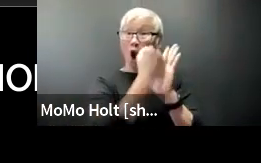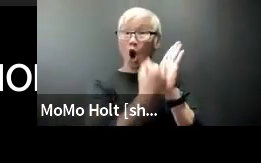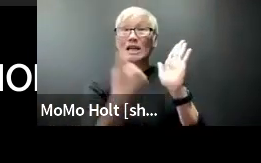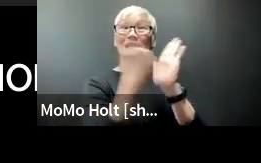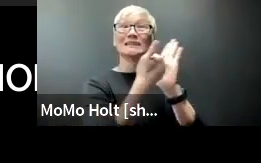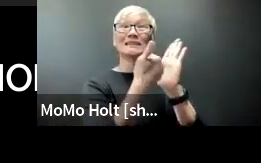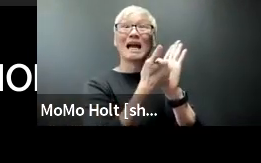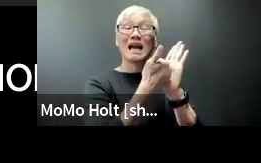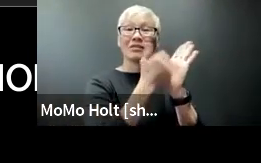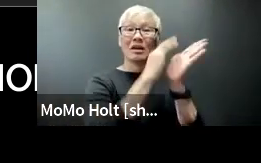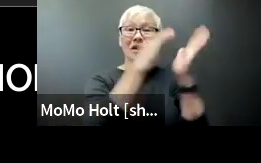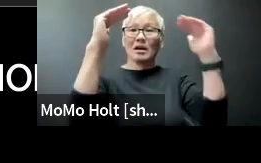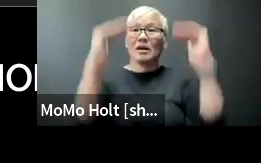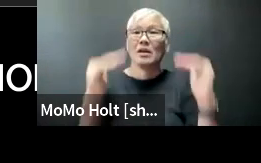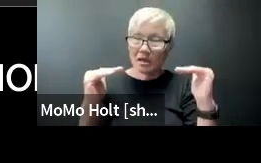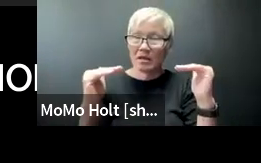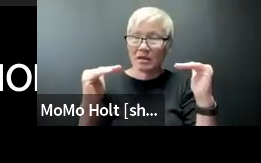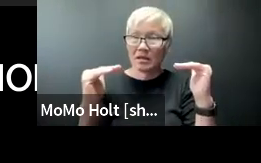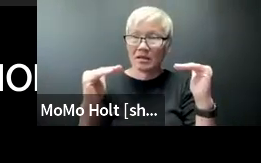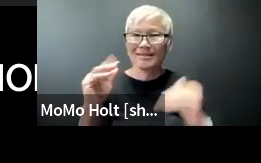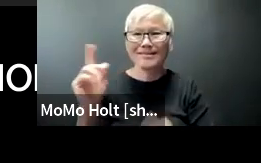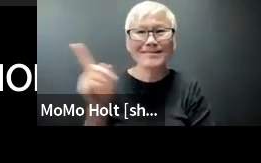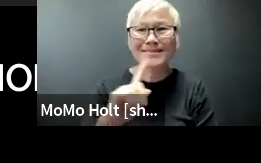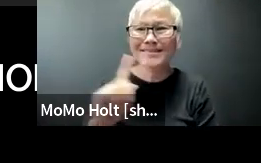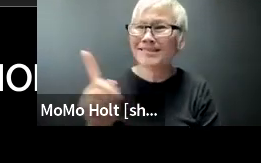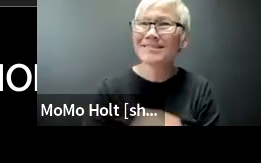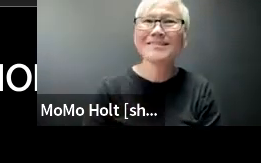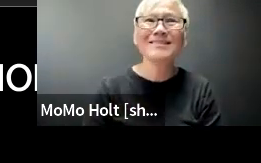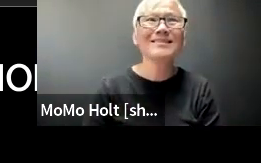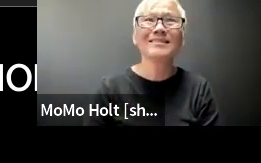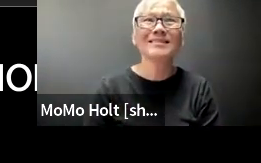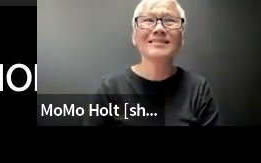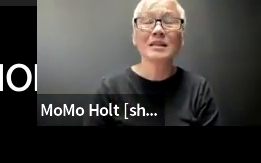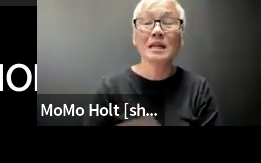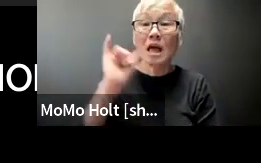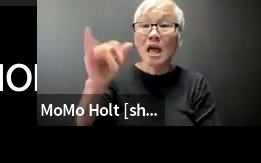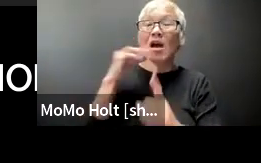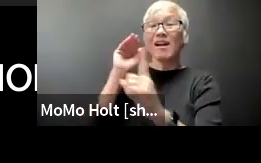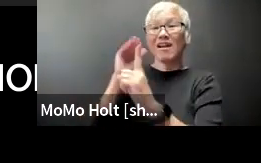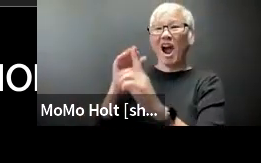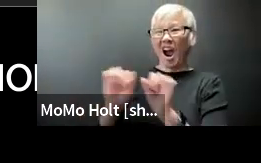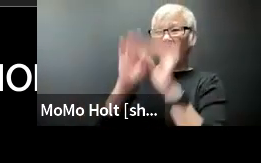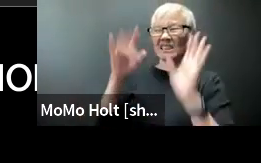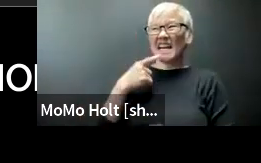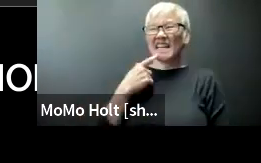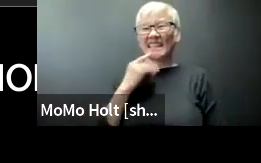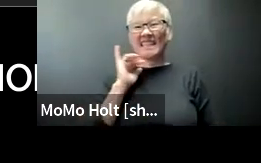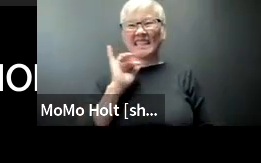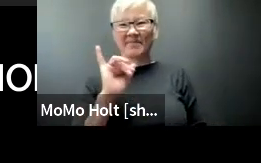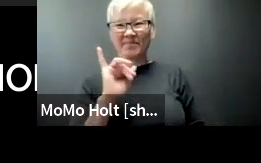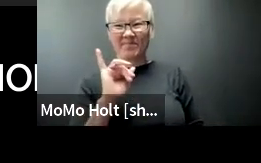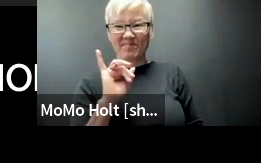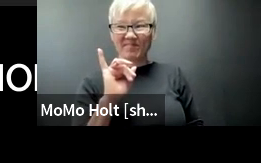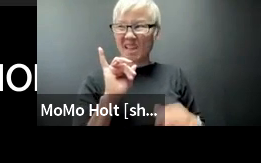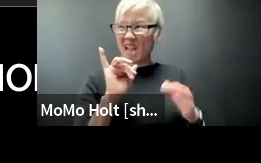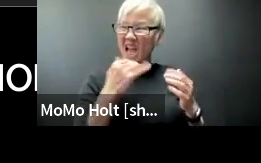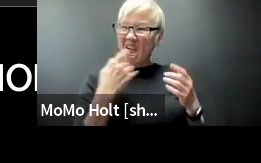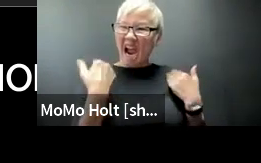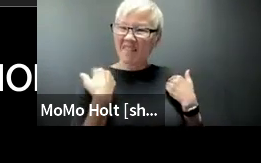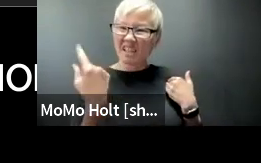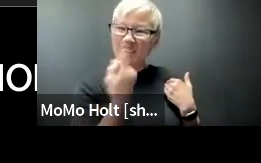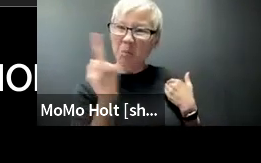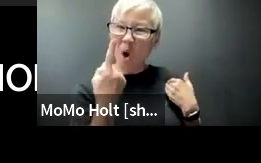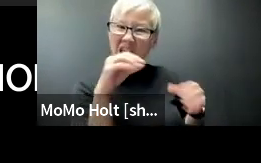things that has to stop the art in and of itself becomes secondary and that's not the goal and